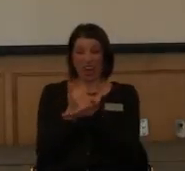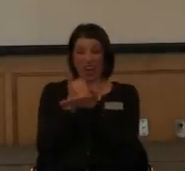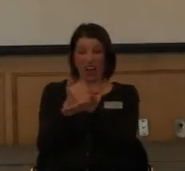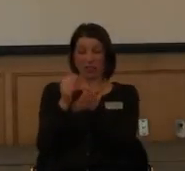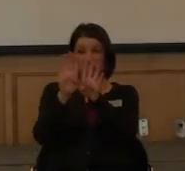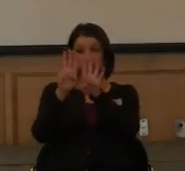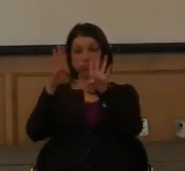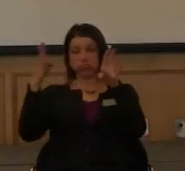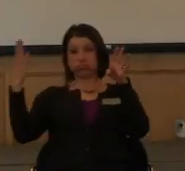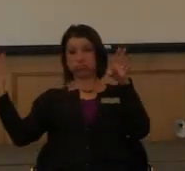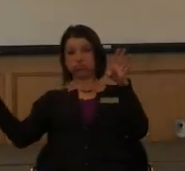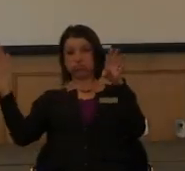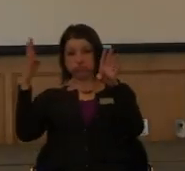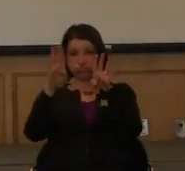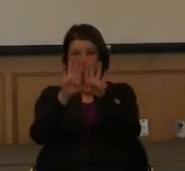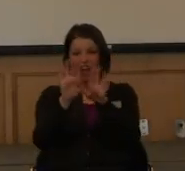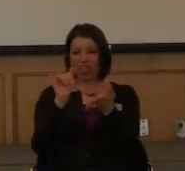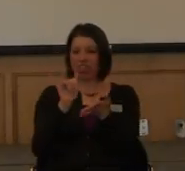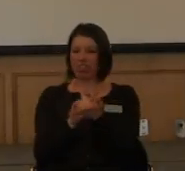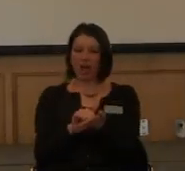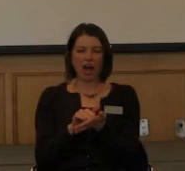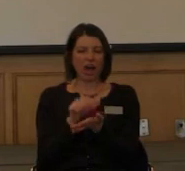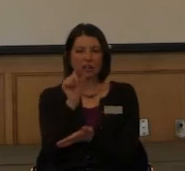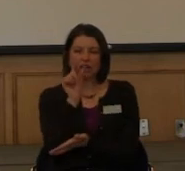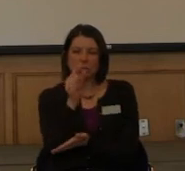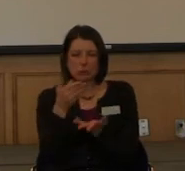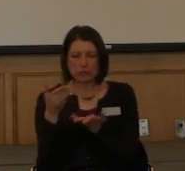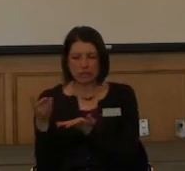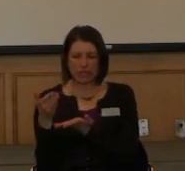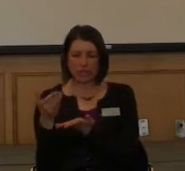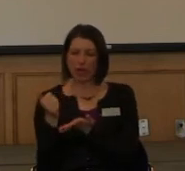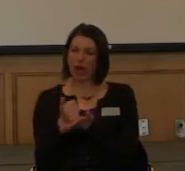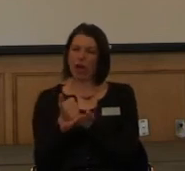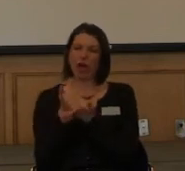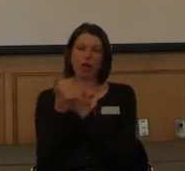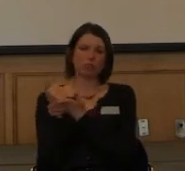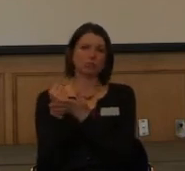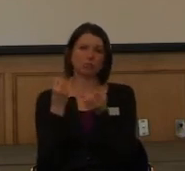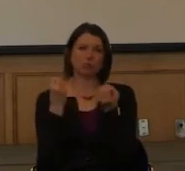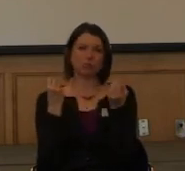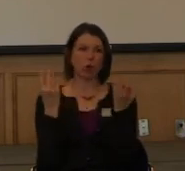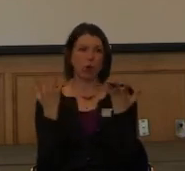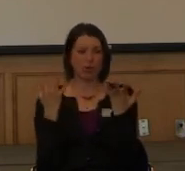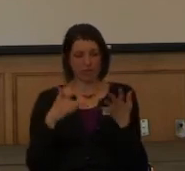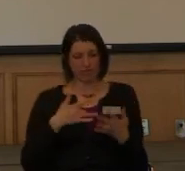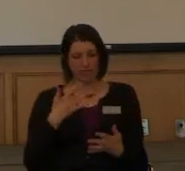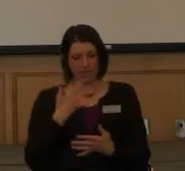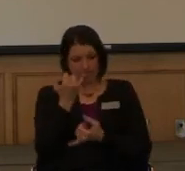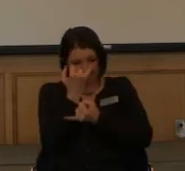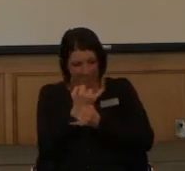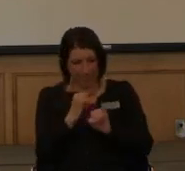It's funny how that one little thing can make a person feel really independent.